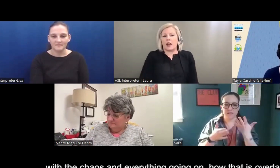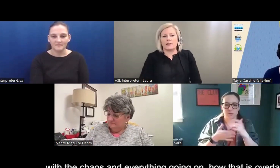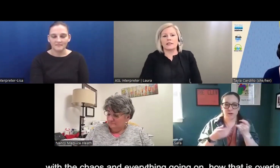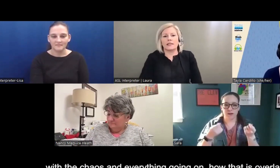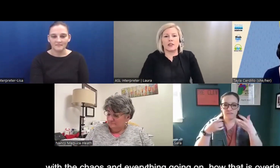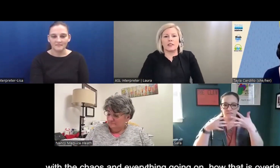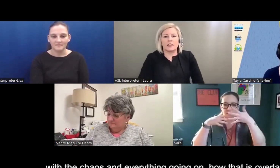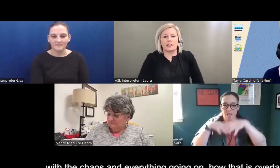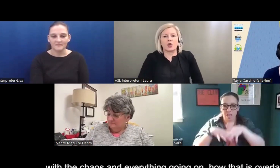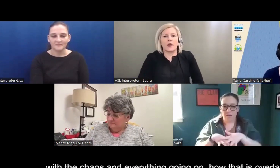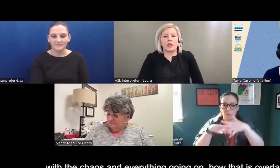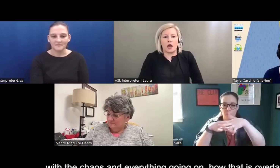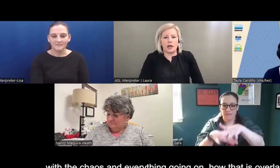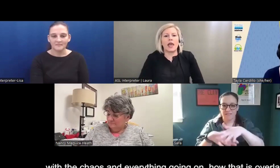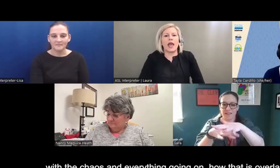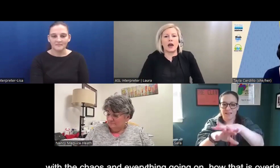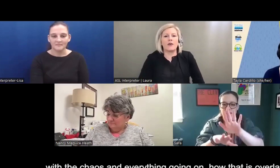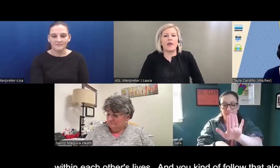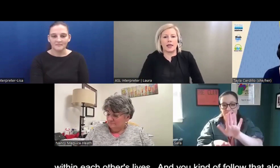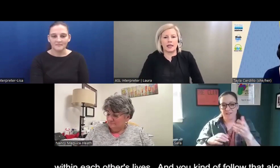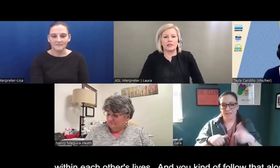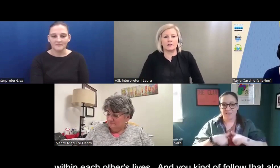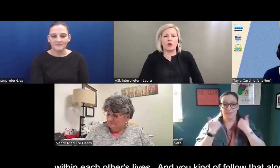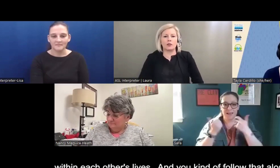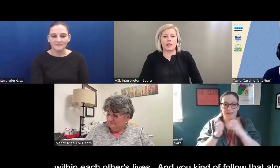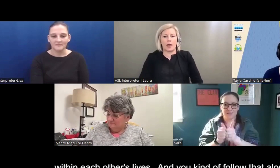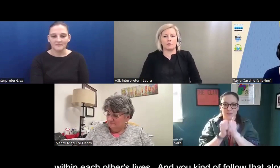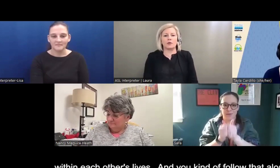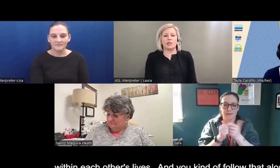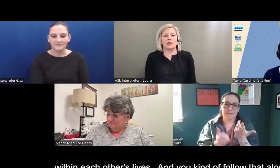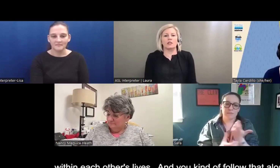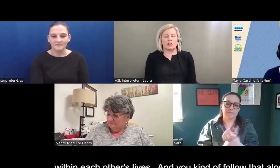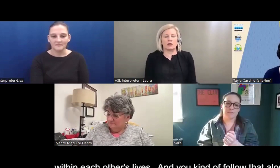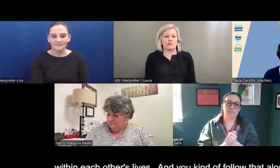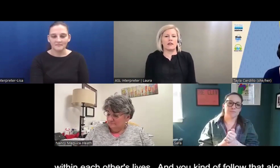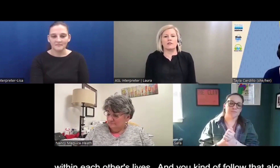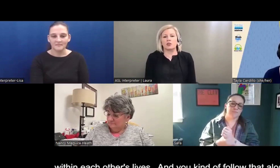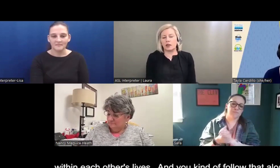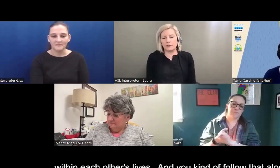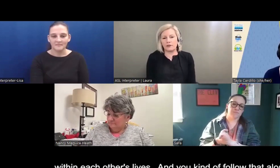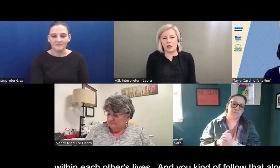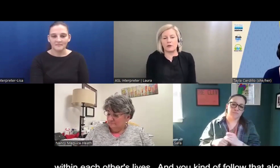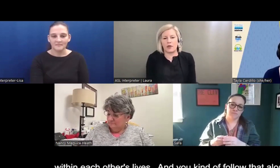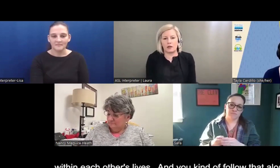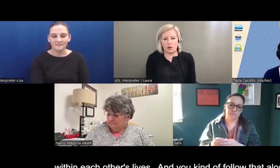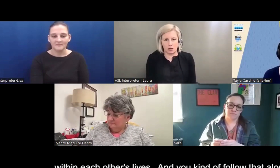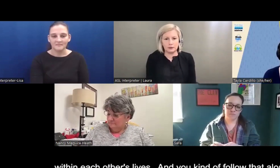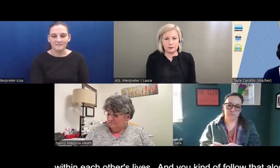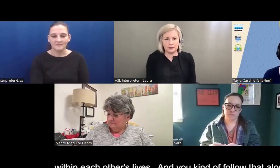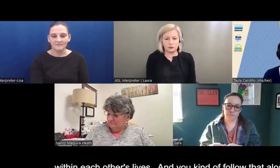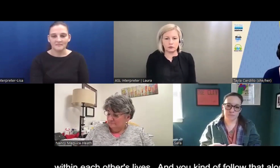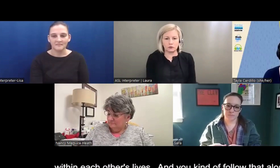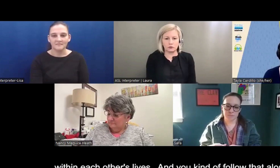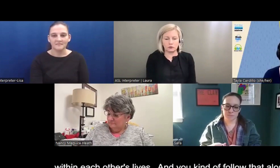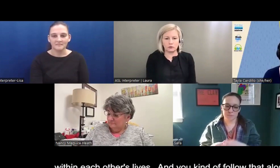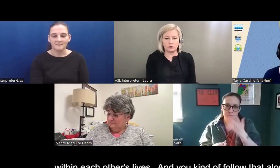the chaos and everything that's going on, how that is overlapped within each other's life. And you kind of follow that along.